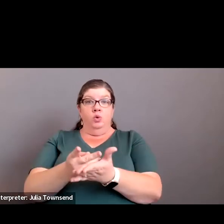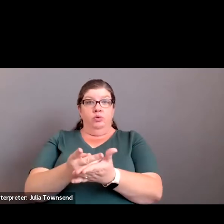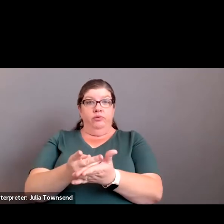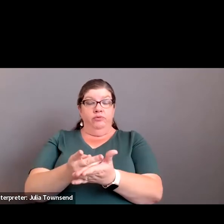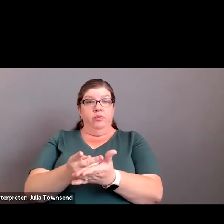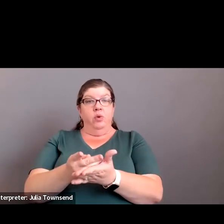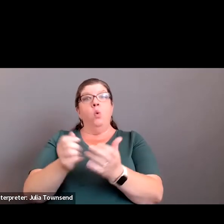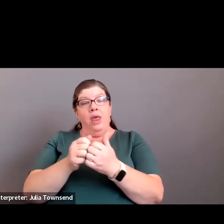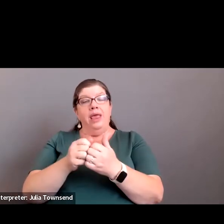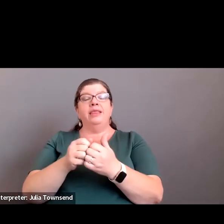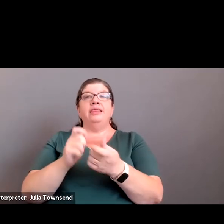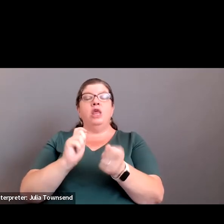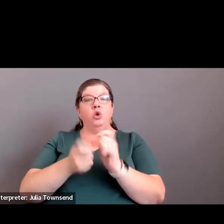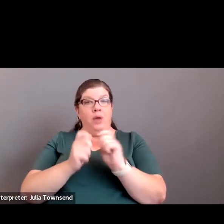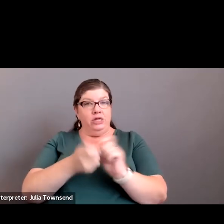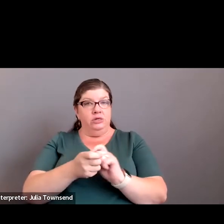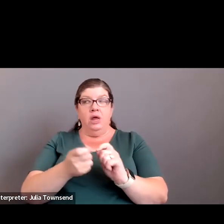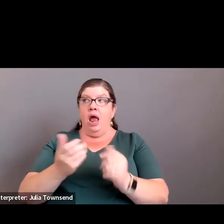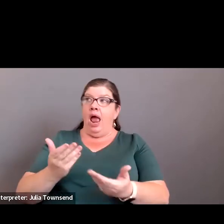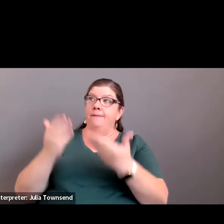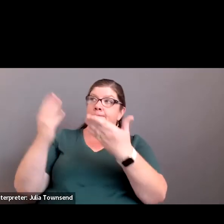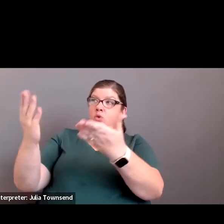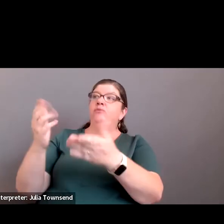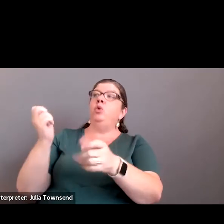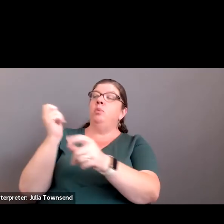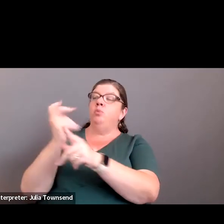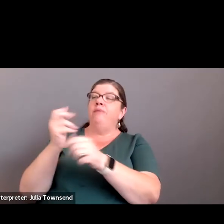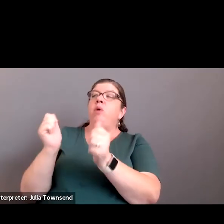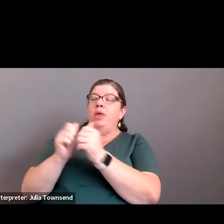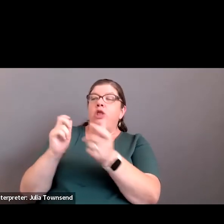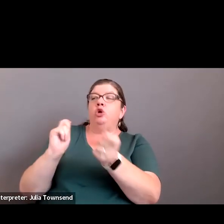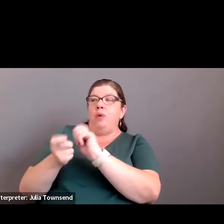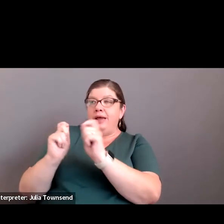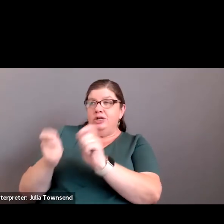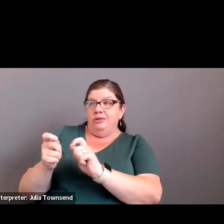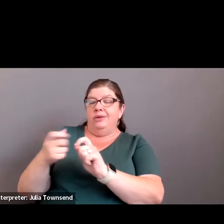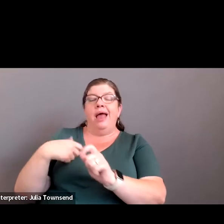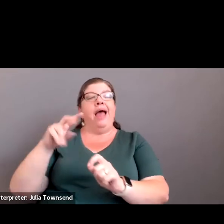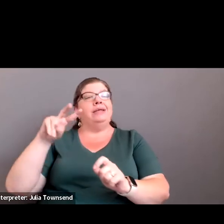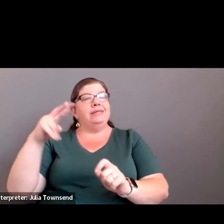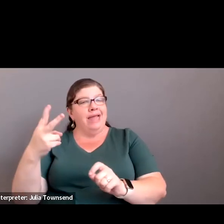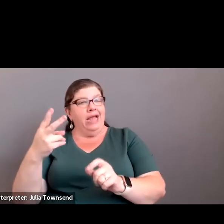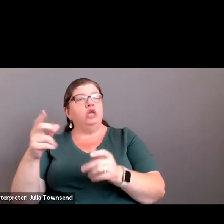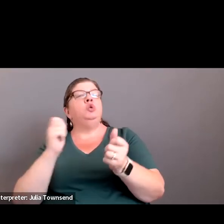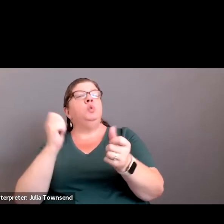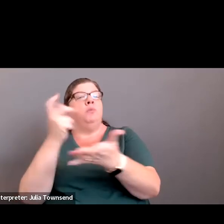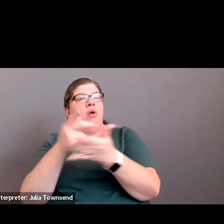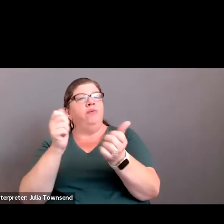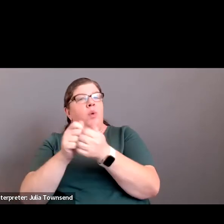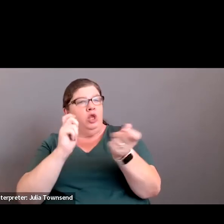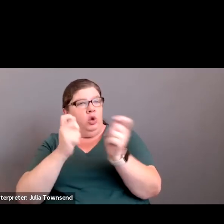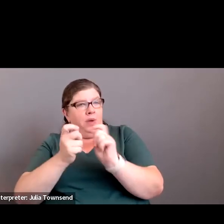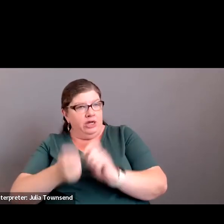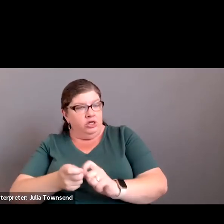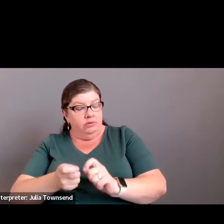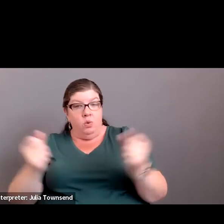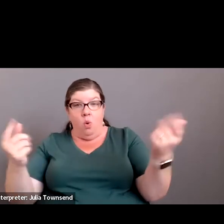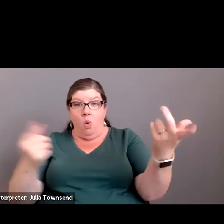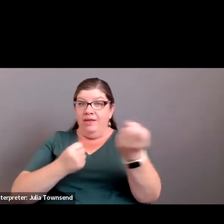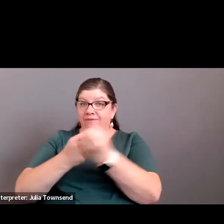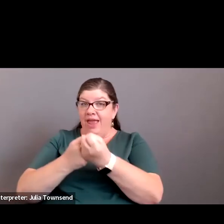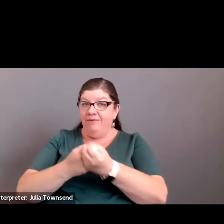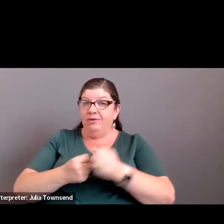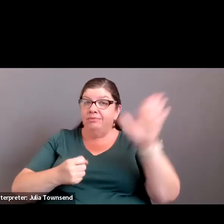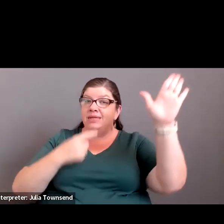with the corrections, the consent agenda? I move to approve with the corrections. Okay. I second to approve with the corrections. Okay. All in favor,